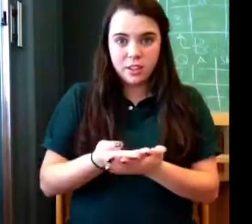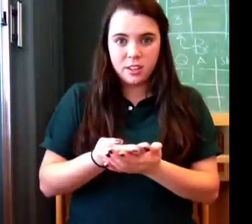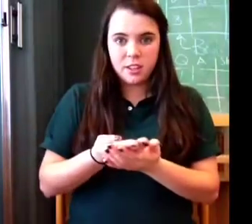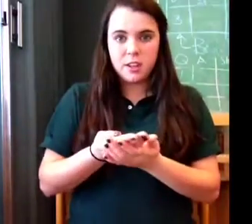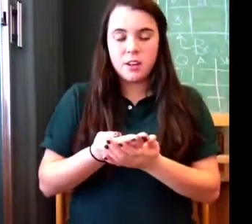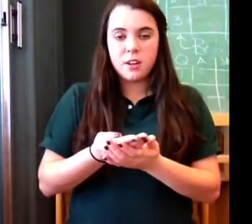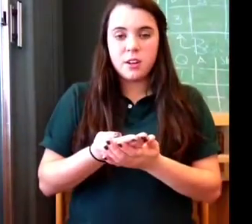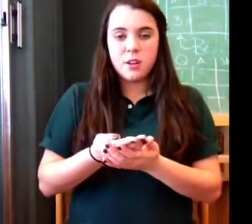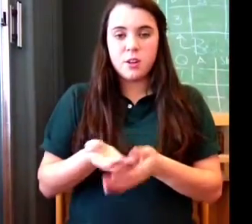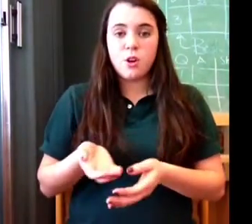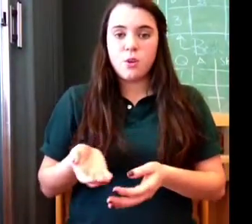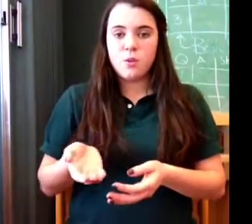what do I do?